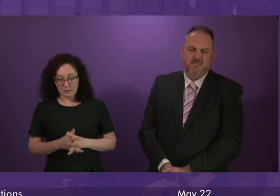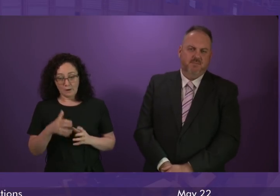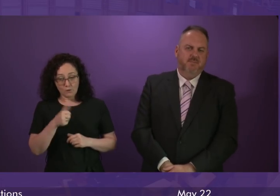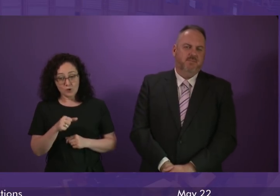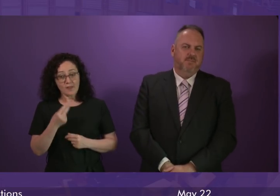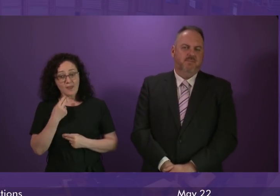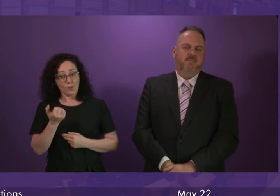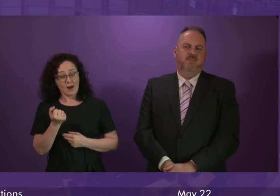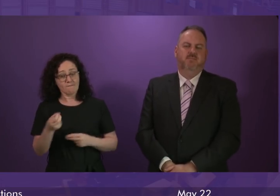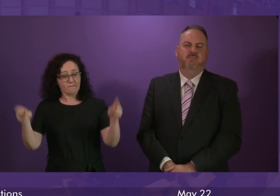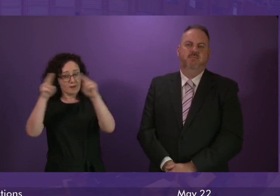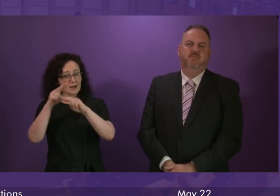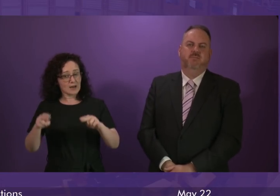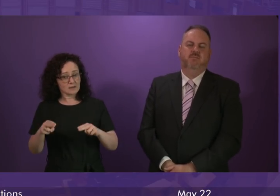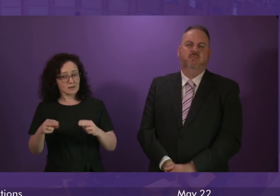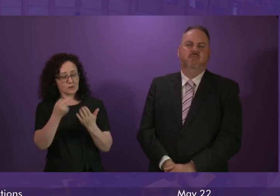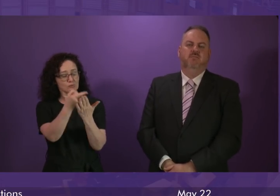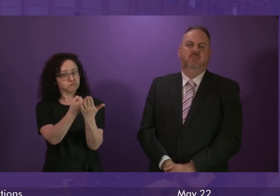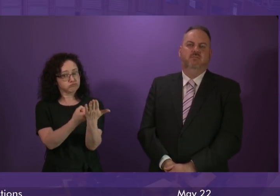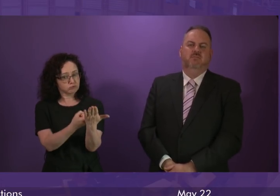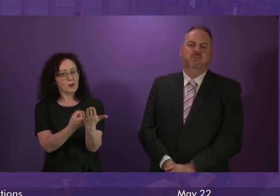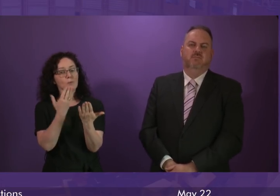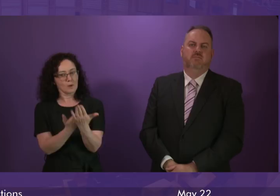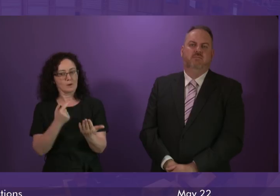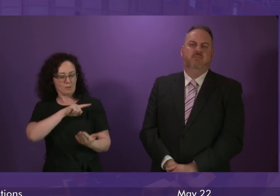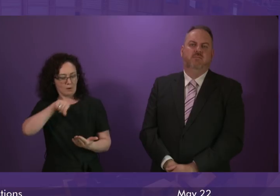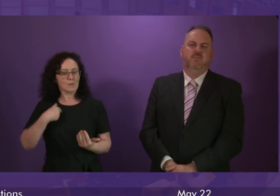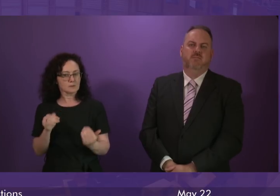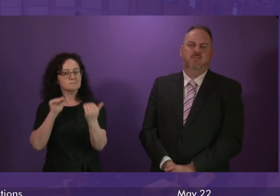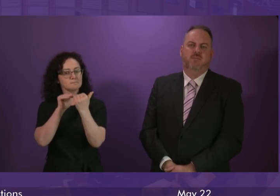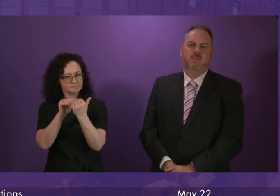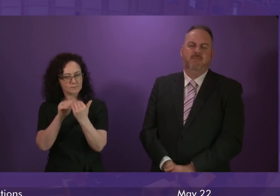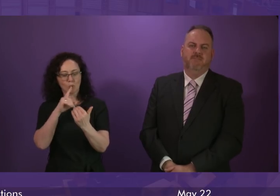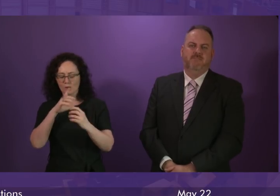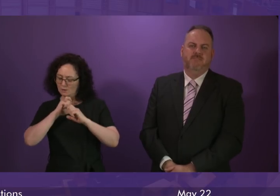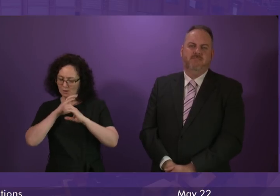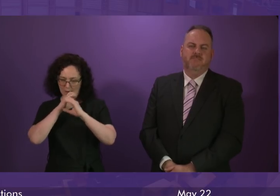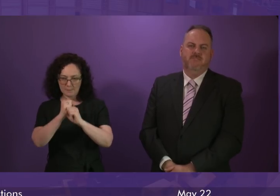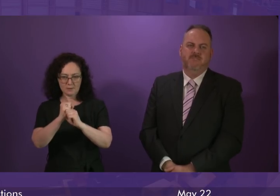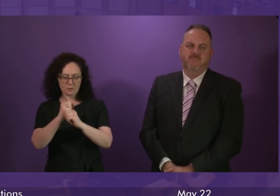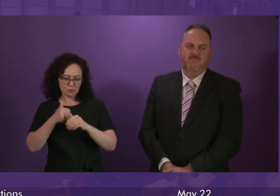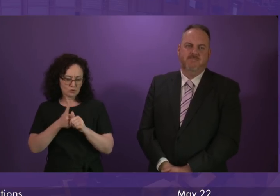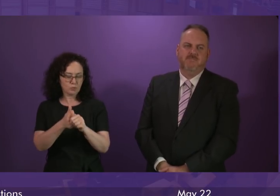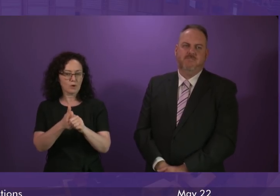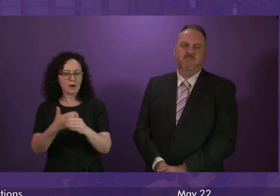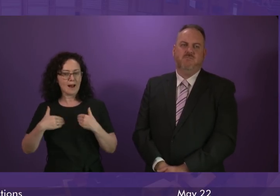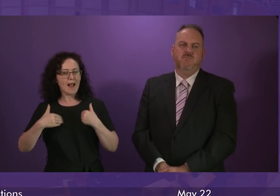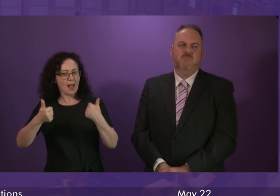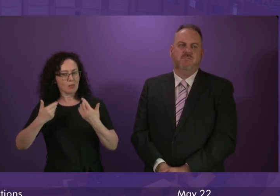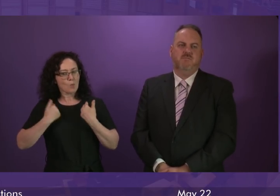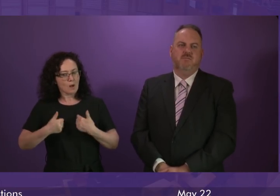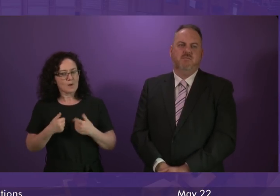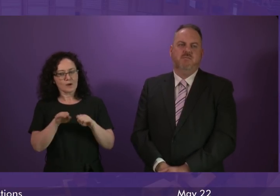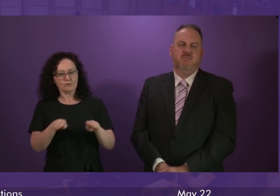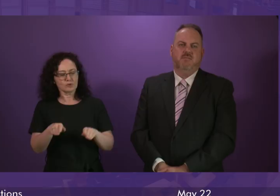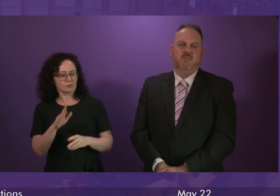international standards here that we will fully comply with. We are absolutely committed to supporting the health and well-being of children and schools, have a